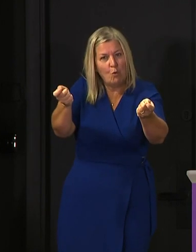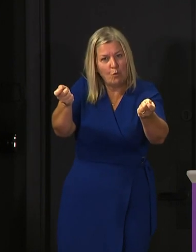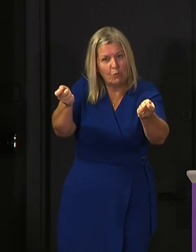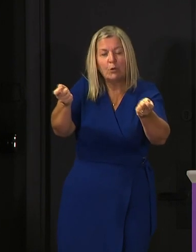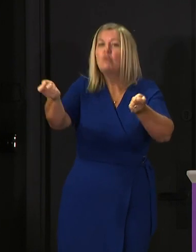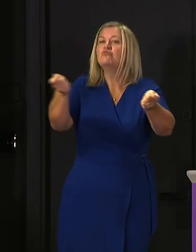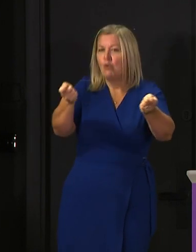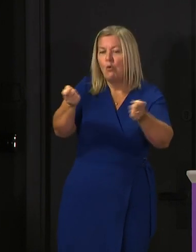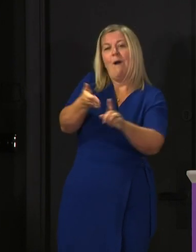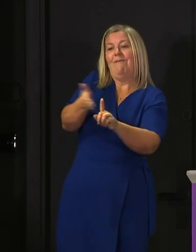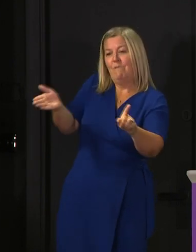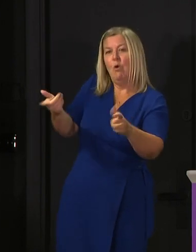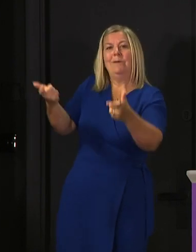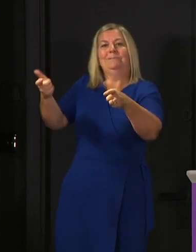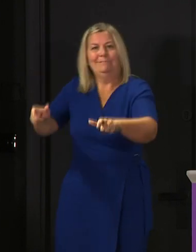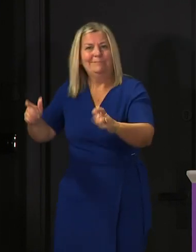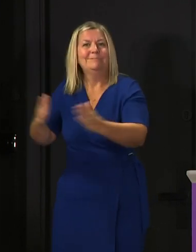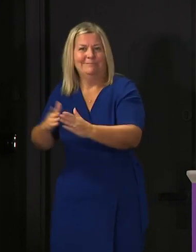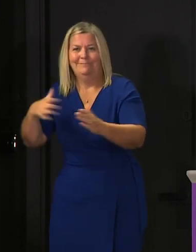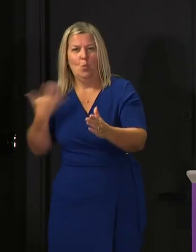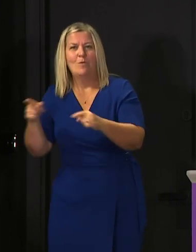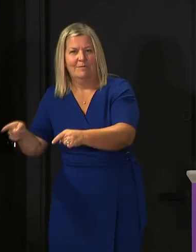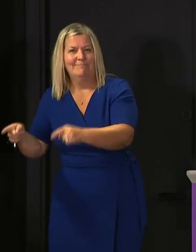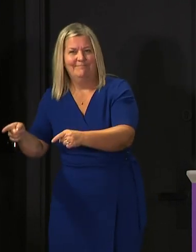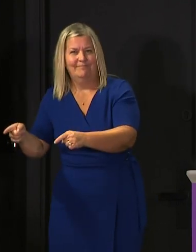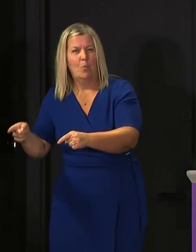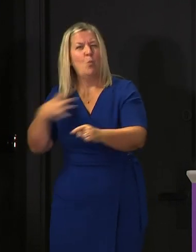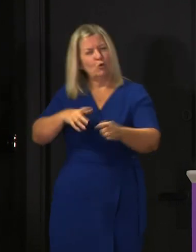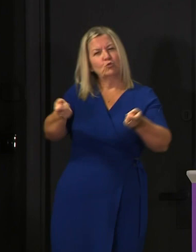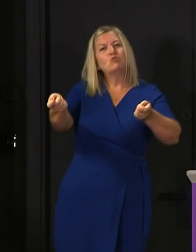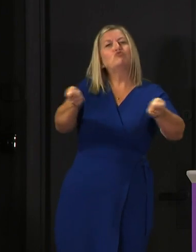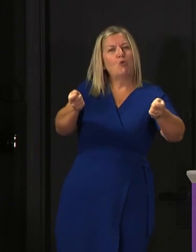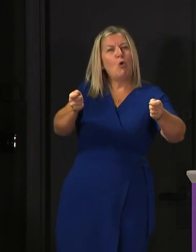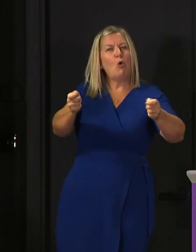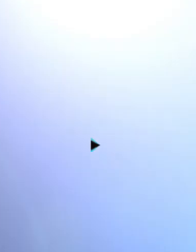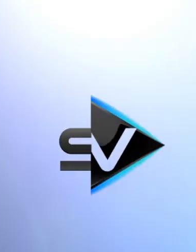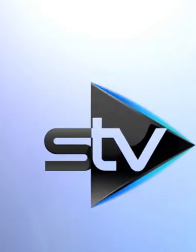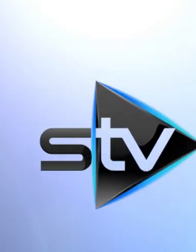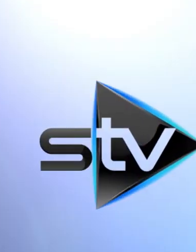need for another full-scale lockdown of the type that we had to impose in March. feature of of of so this have So this